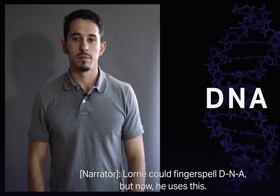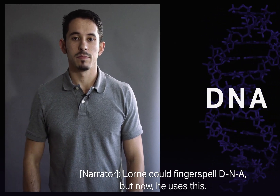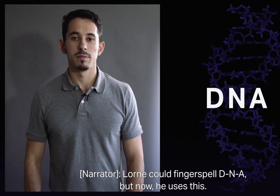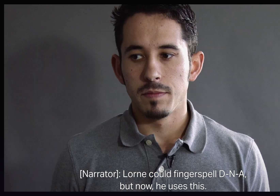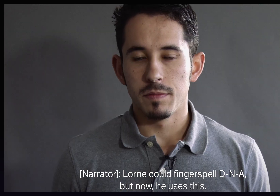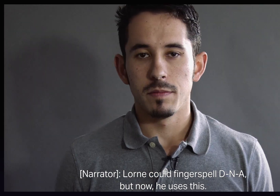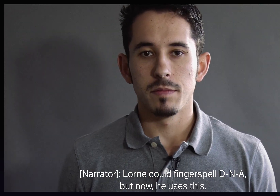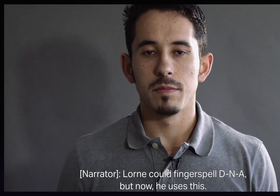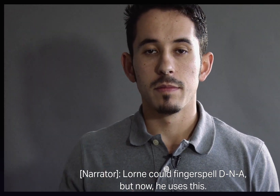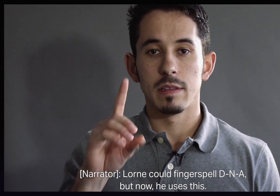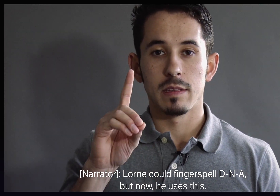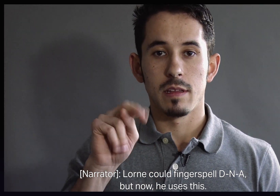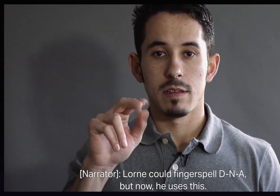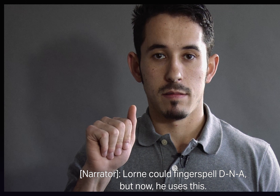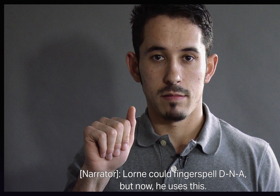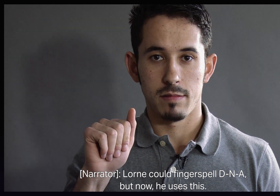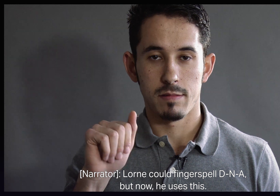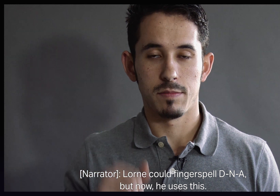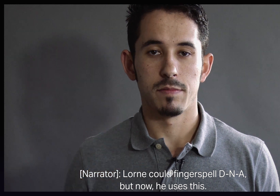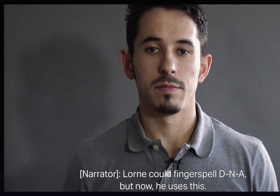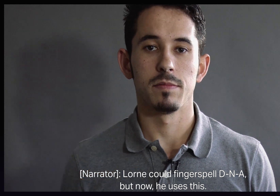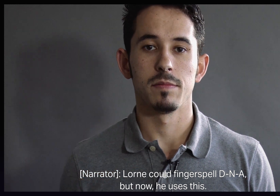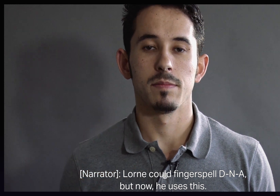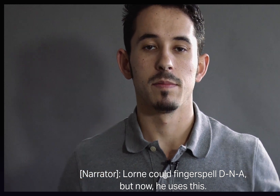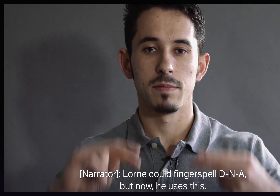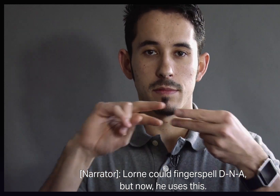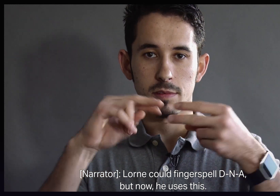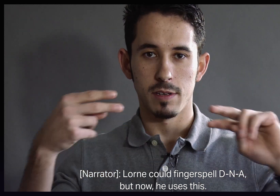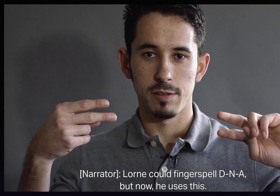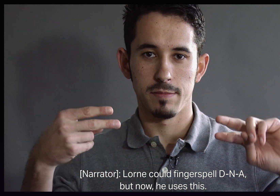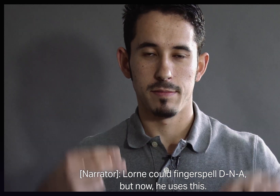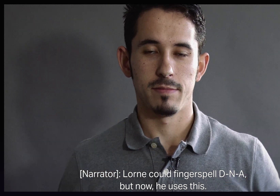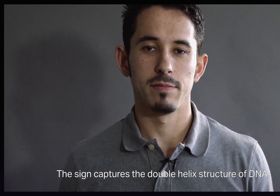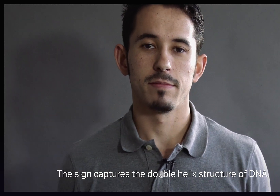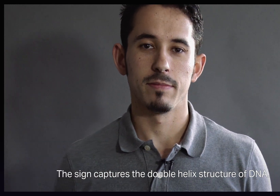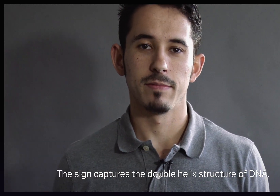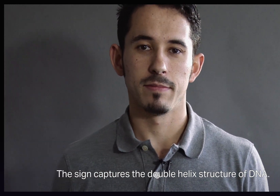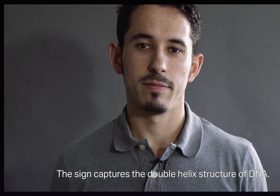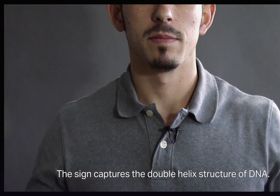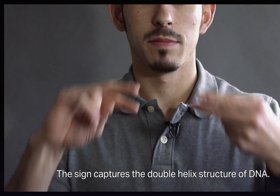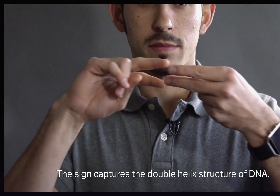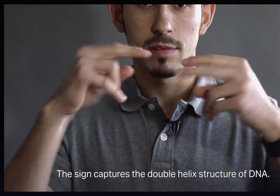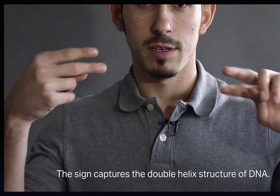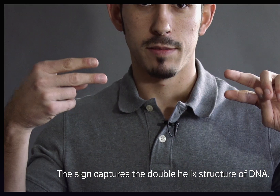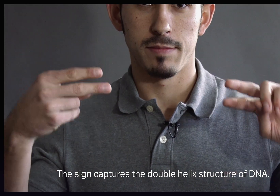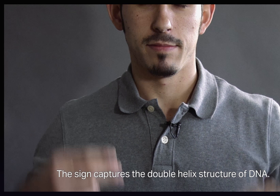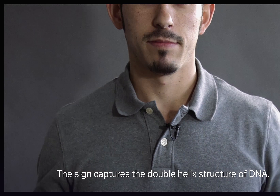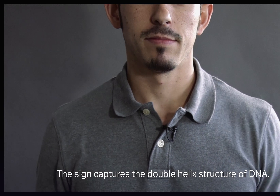Lorne could fingerspell D-N-A, but now he uses this. The sign captures the double helix structure